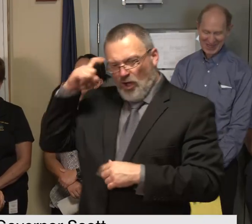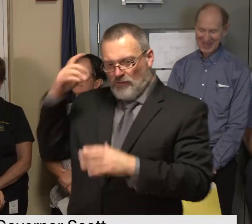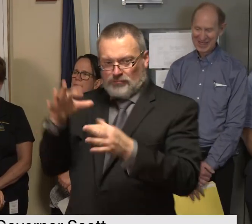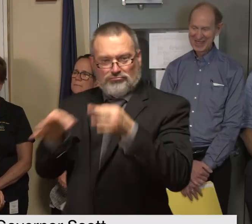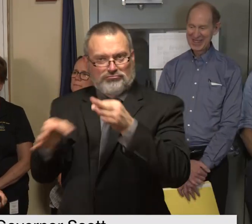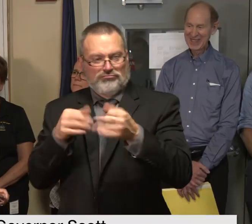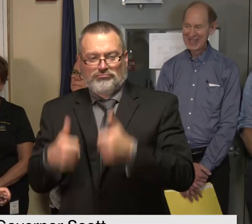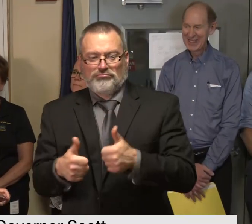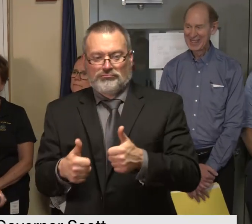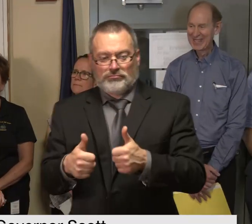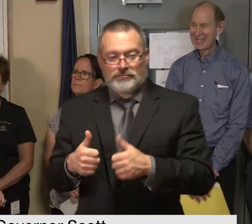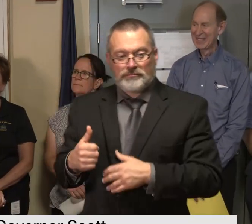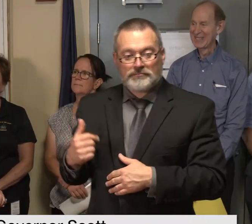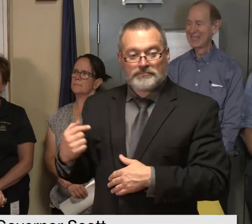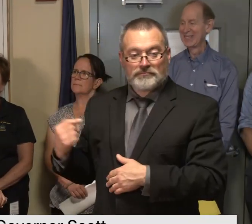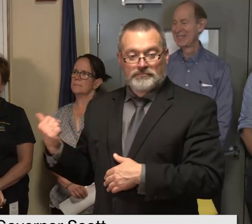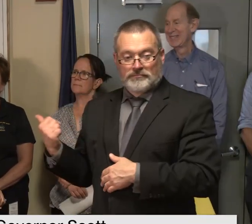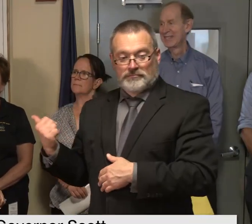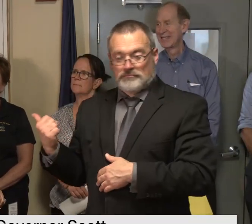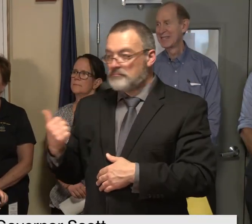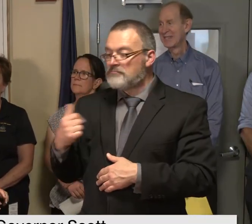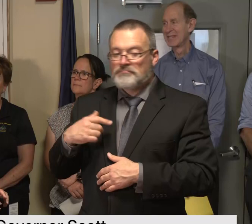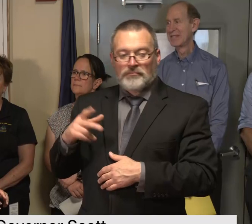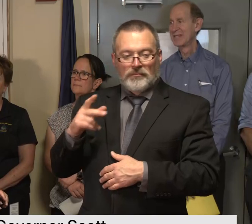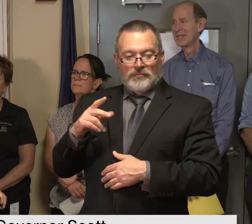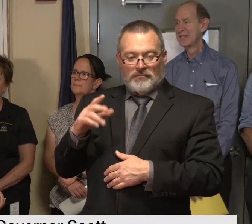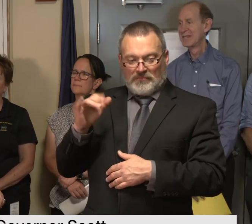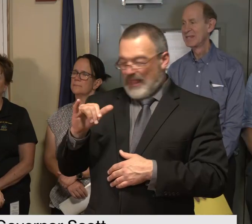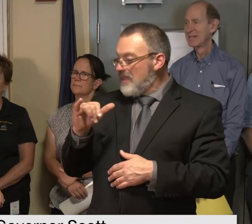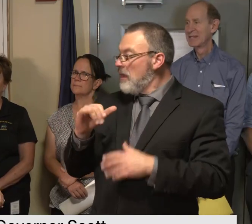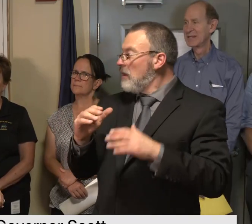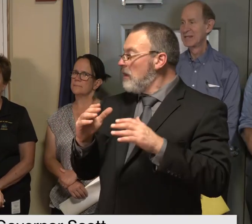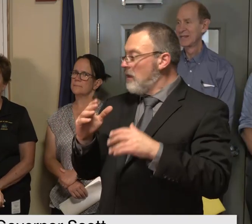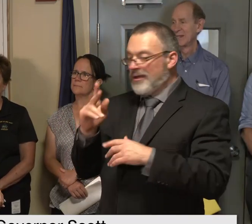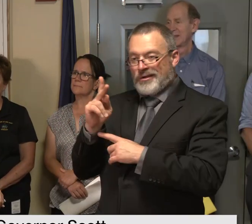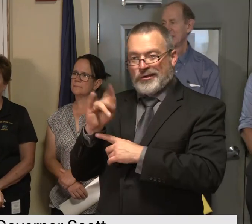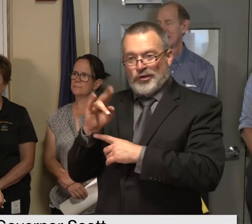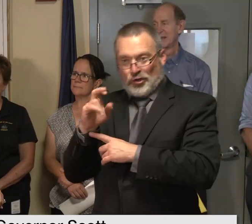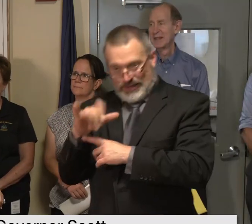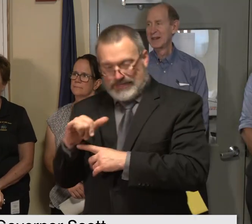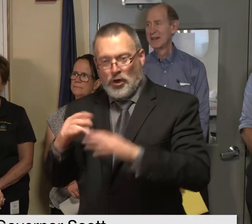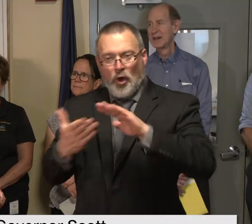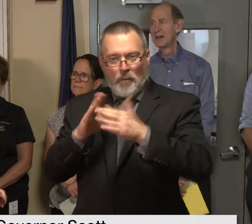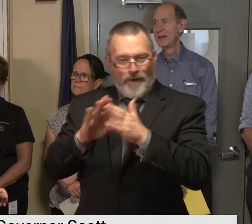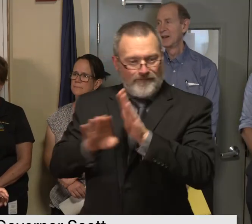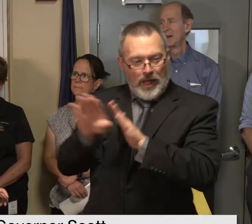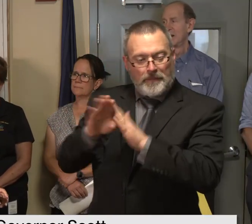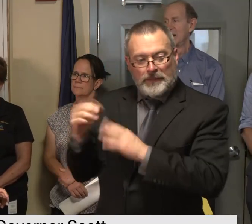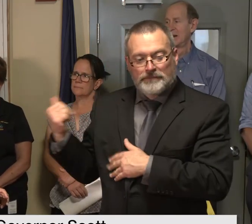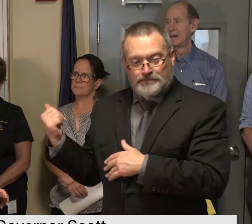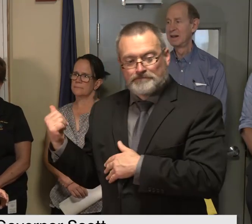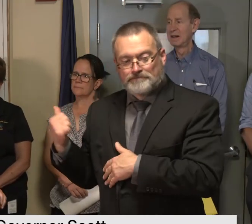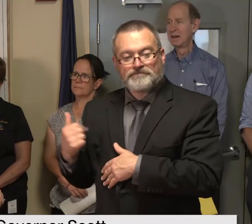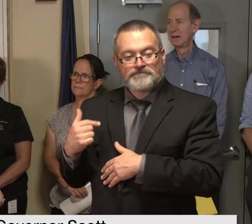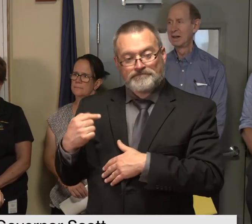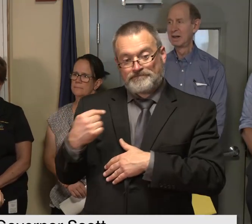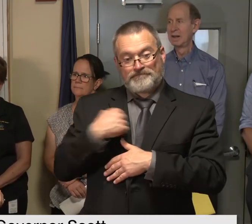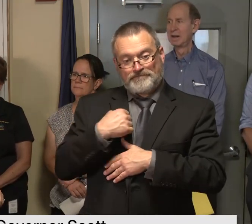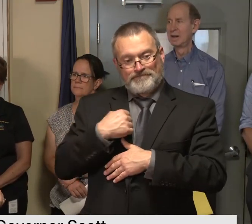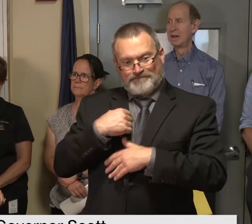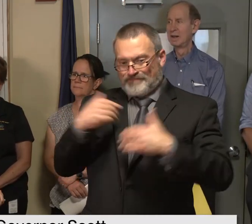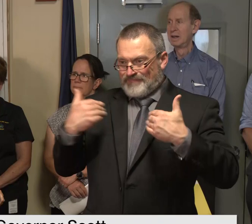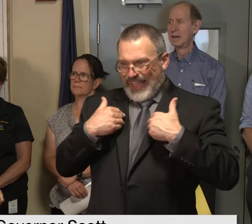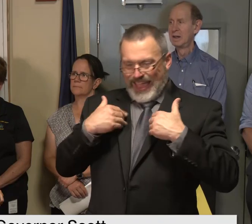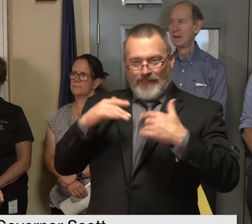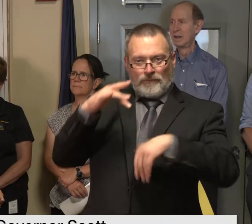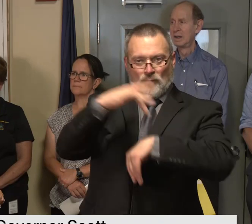curly secretary of the agency of commerce and community development we were able to stand up a resource center that we had uh after